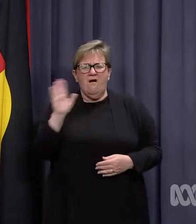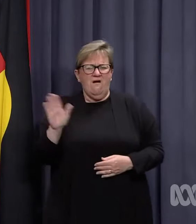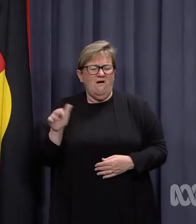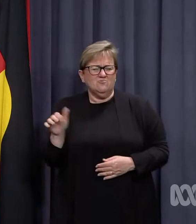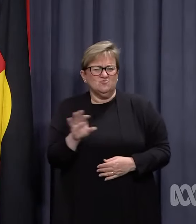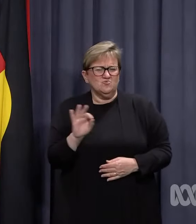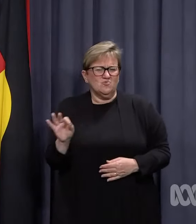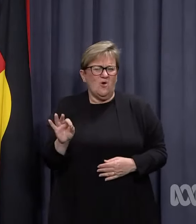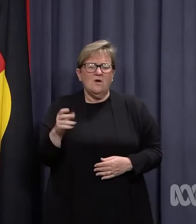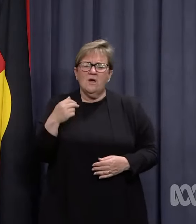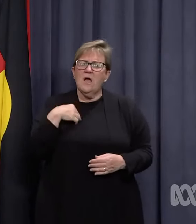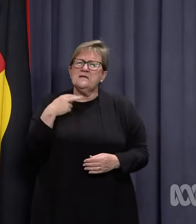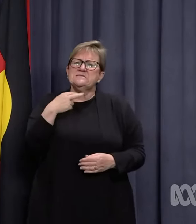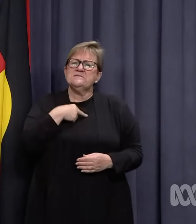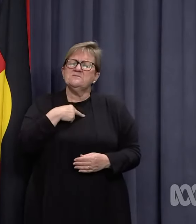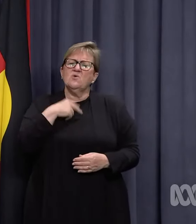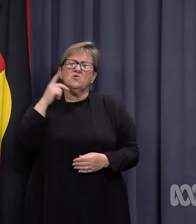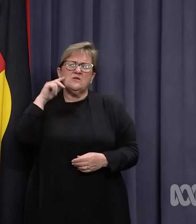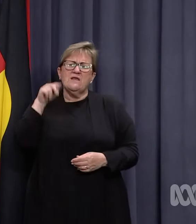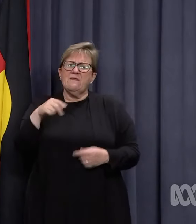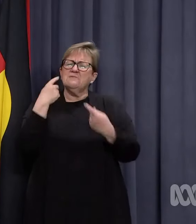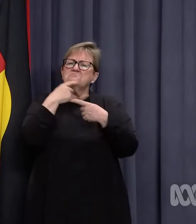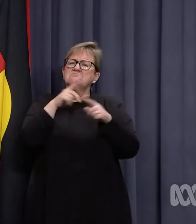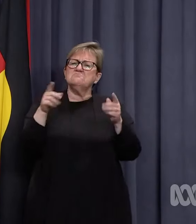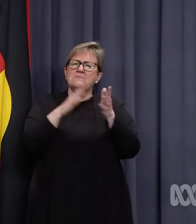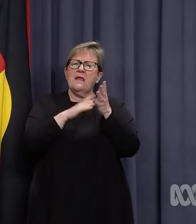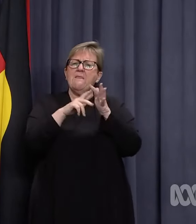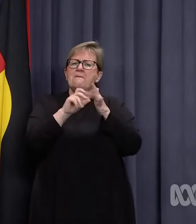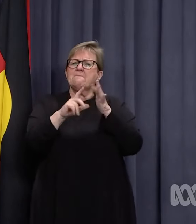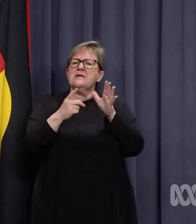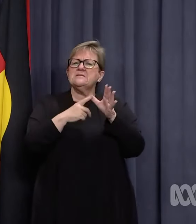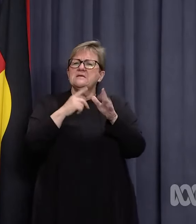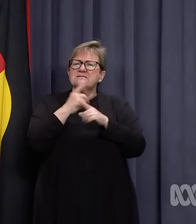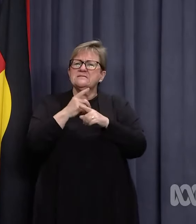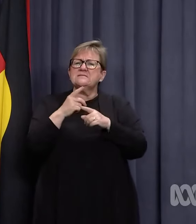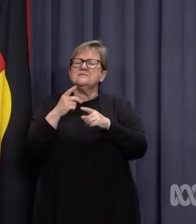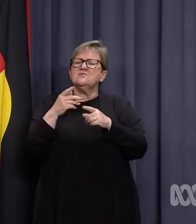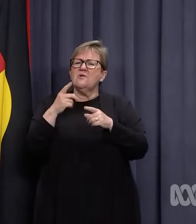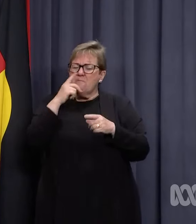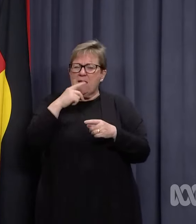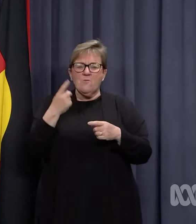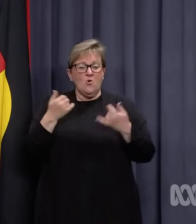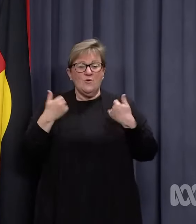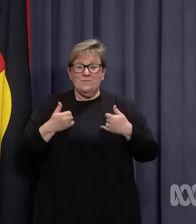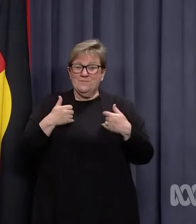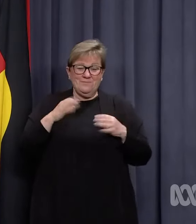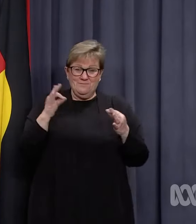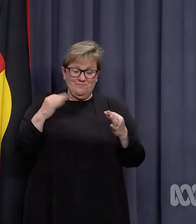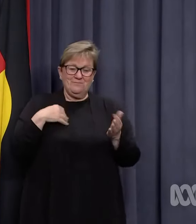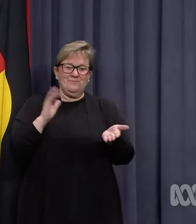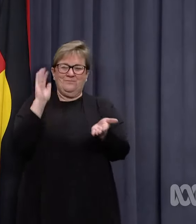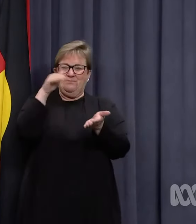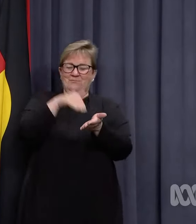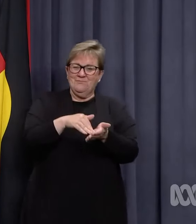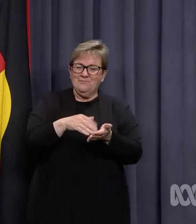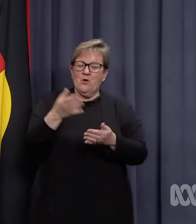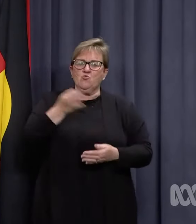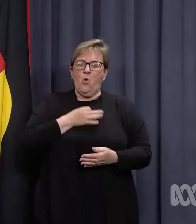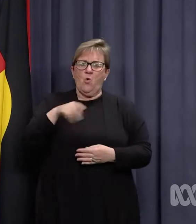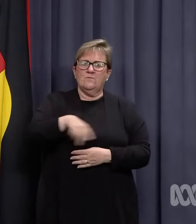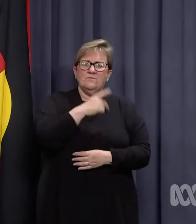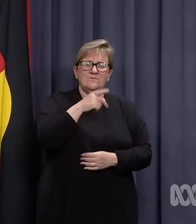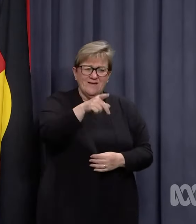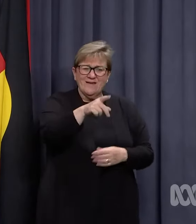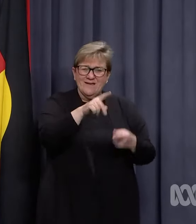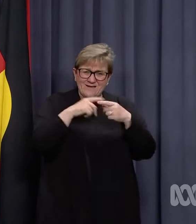and I was disappointed to hear in the media that that had occurred, and that asymptomatic people arriving at clinics had also been turned away.